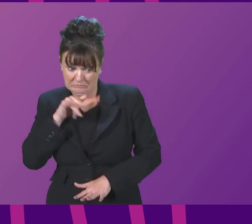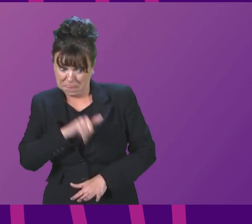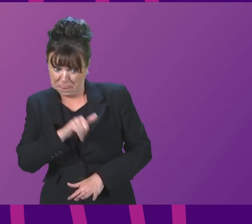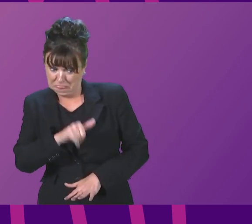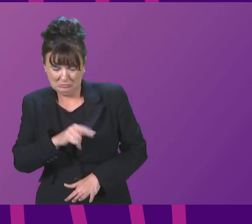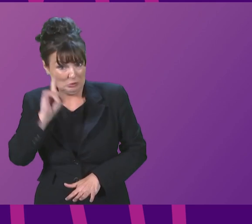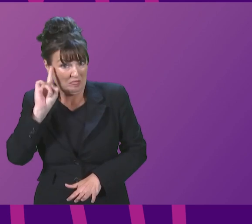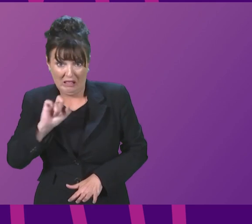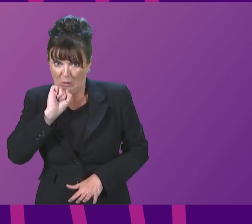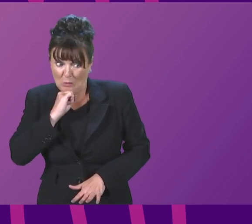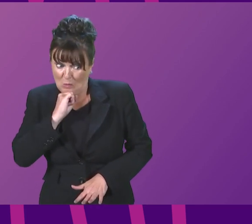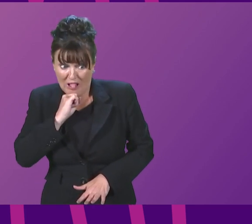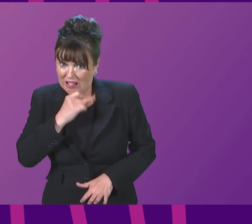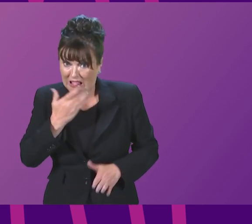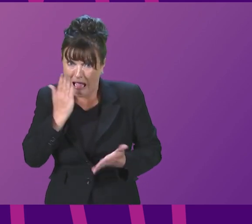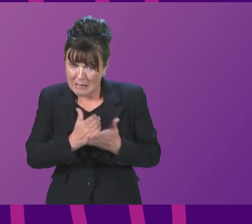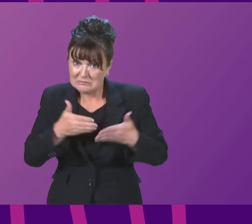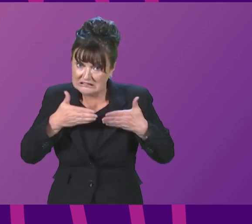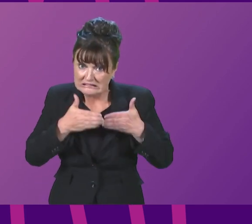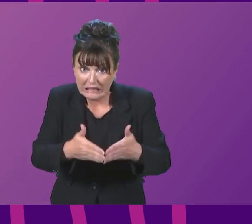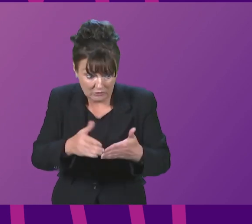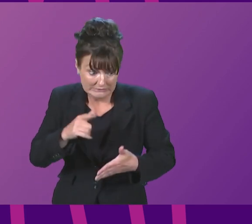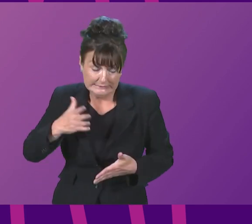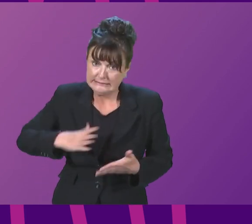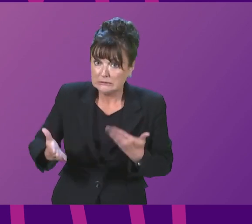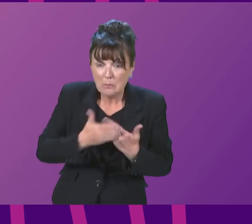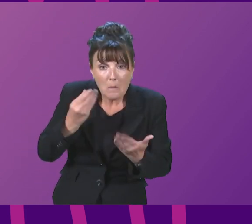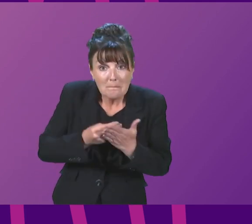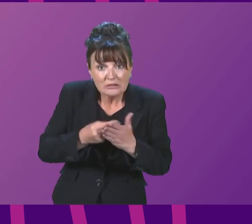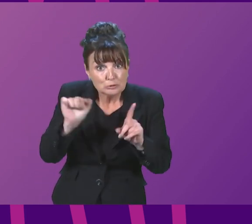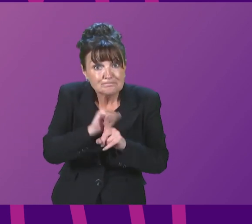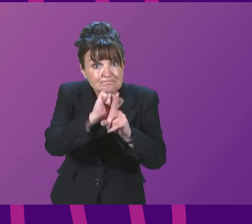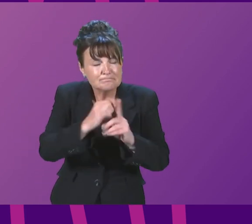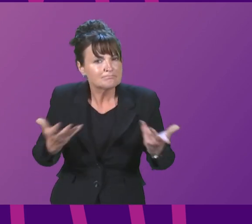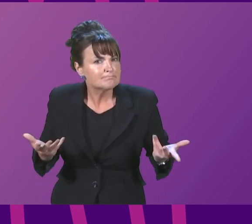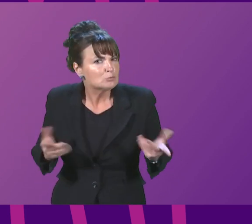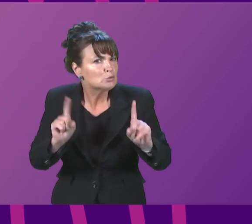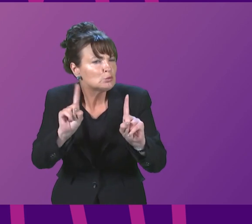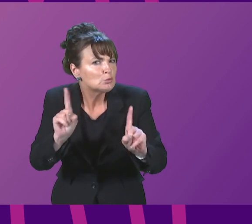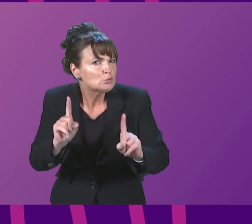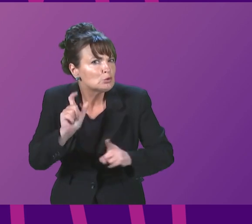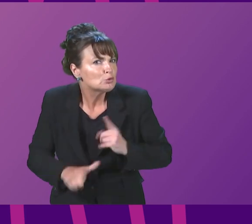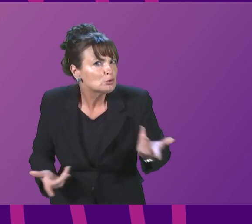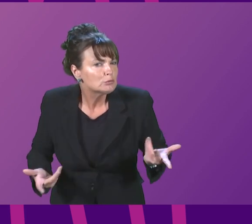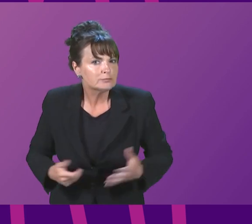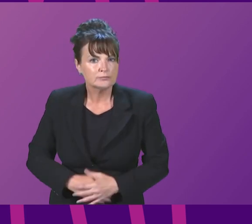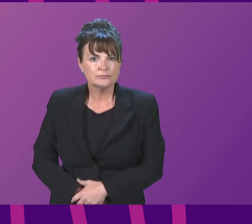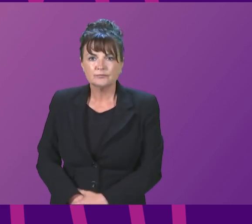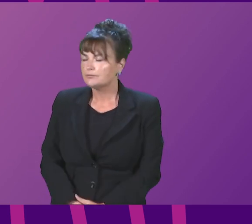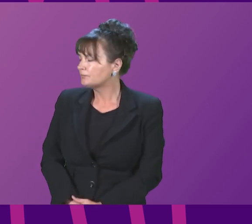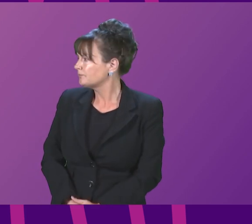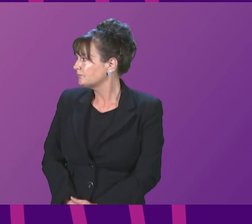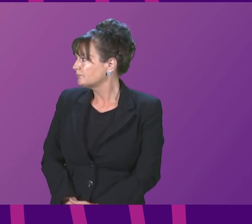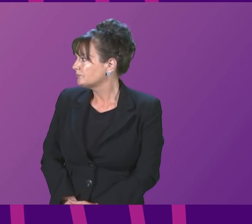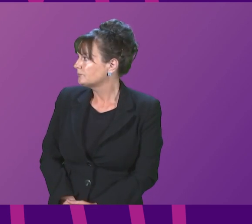become fit to sail and more money needs to be diverted away from the costal living crisis to make up for these failures? First Minister.